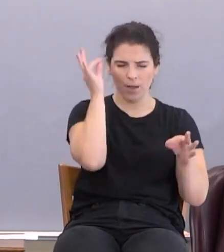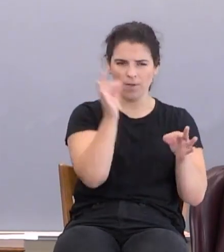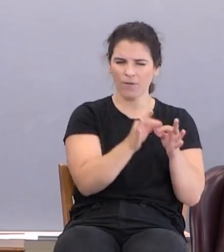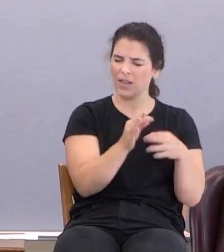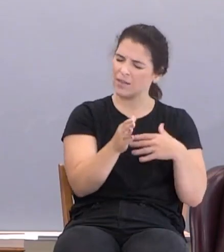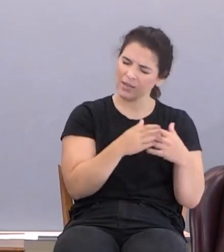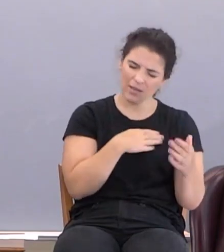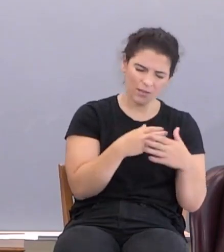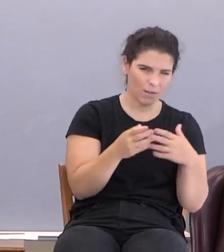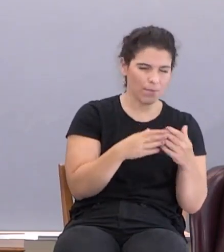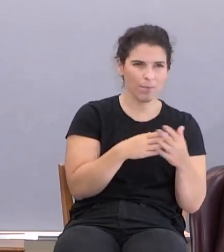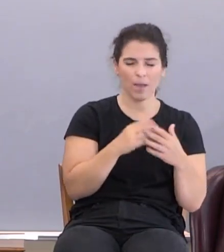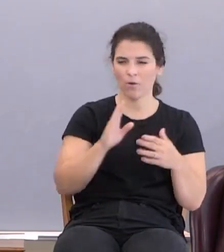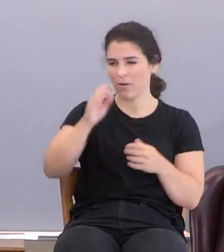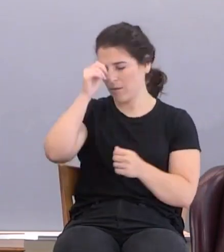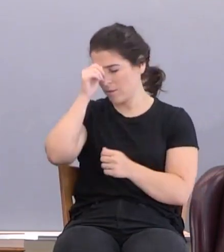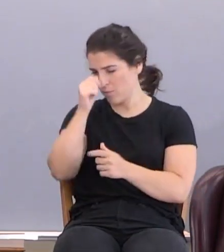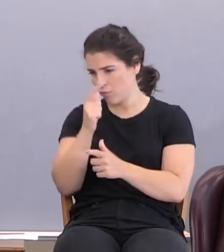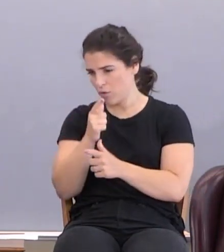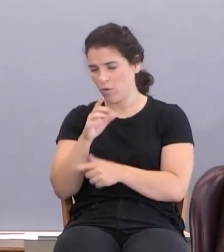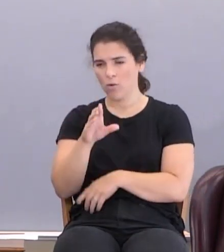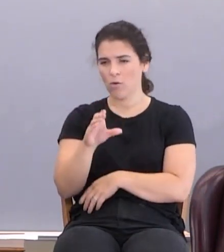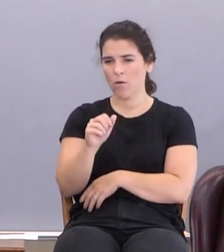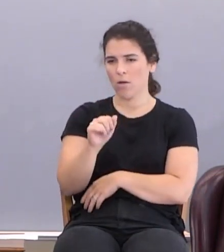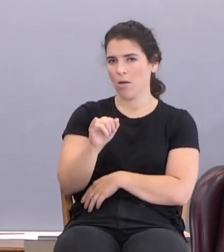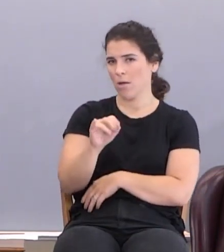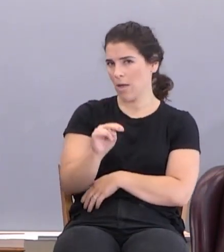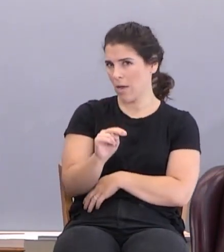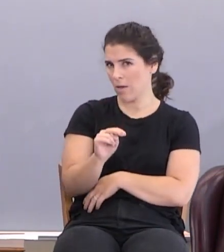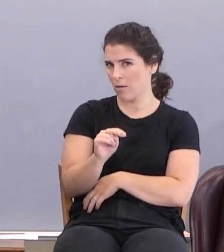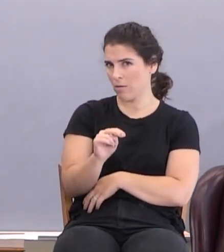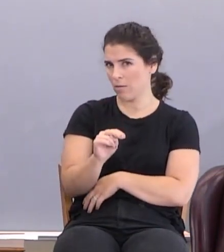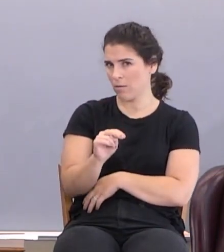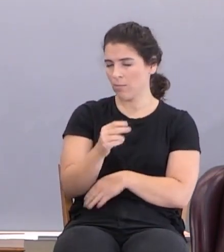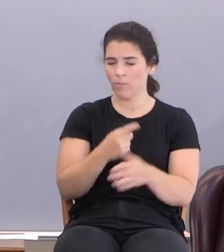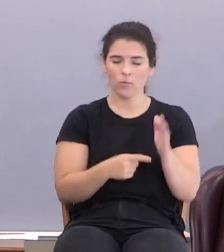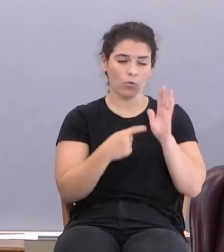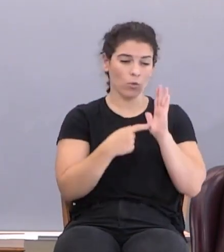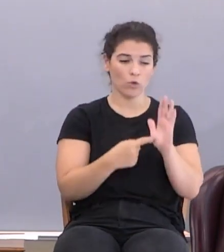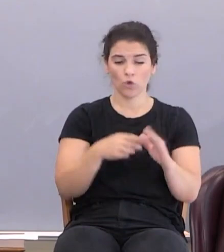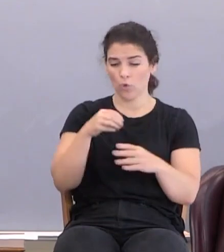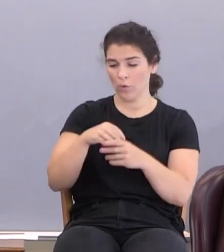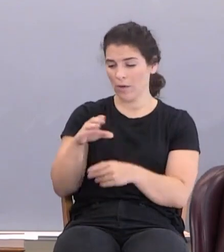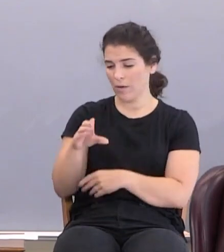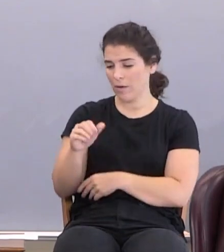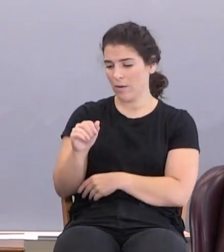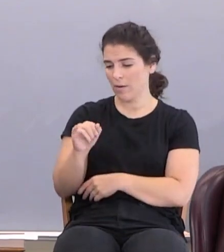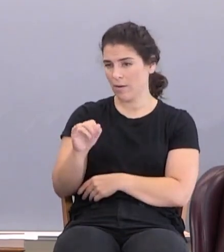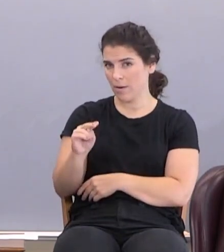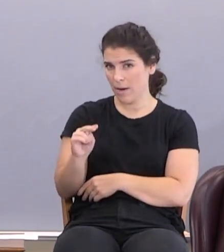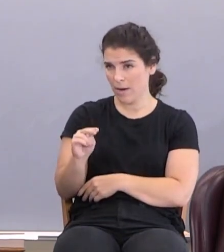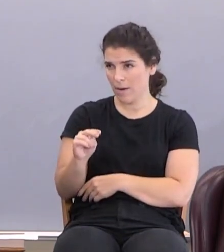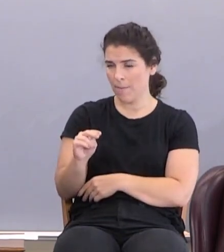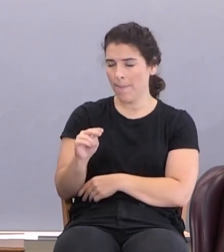of his brother Cain. And what's demonstrated in Cain is the